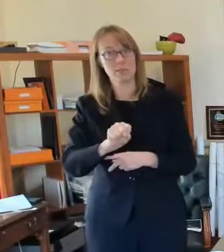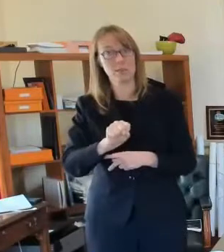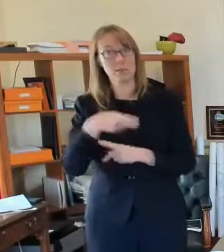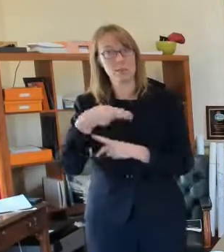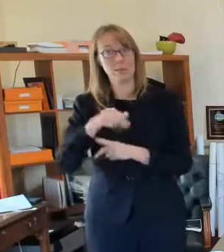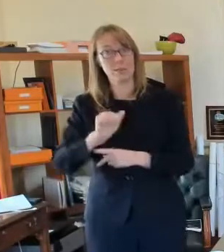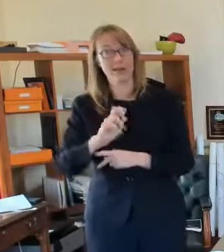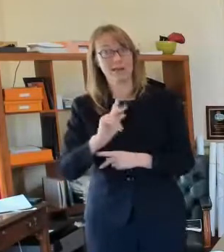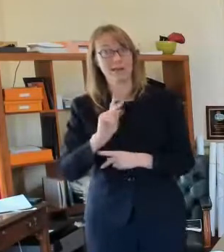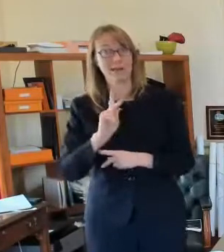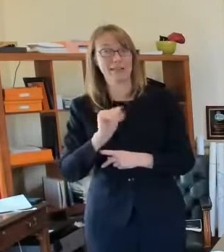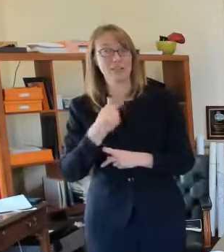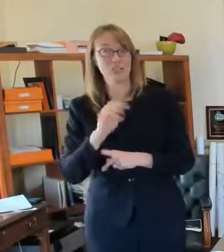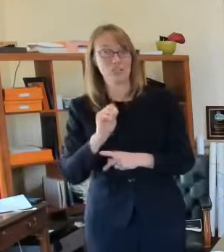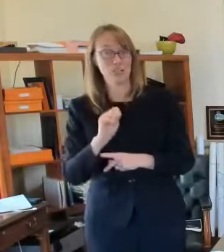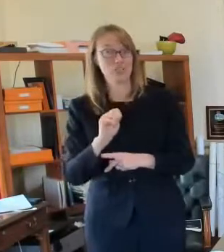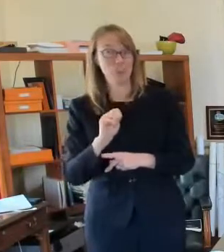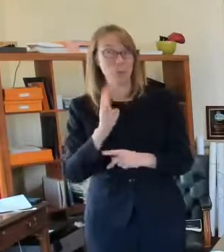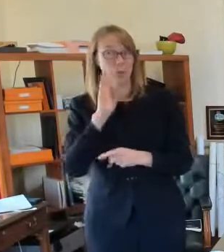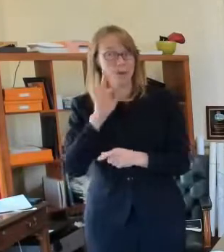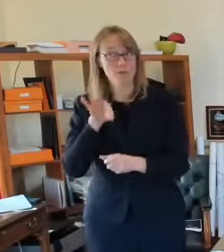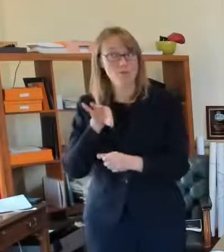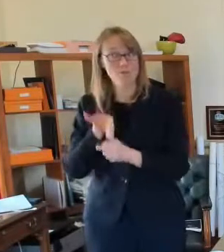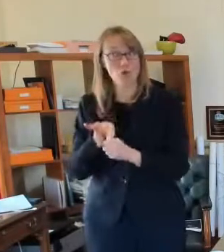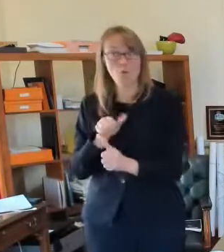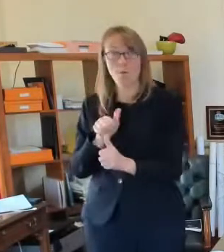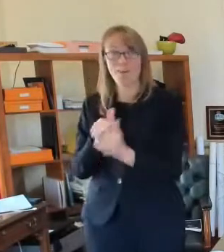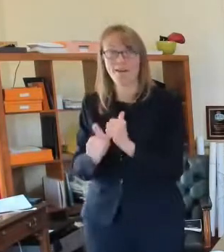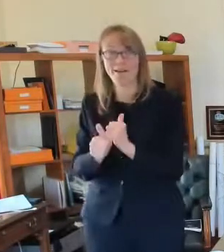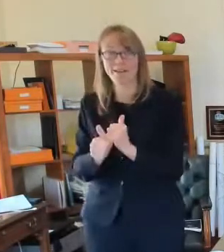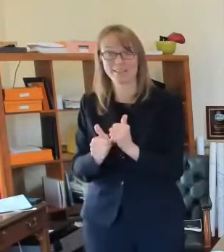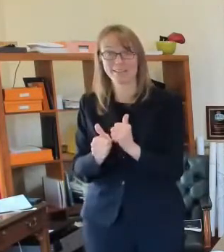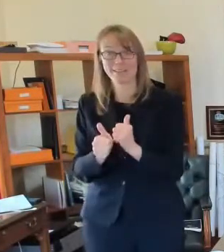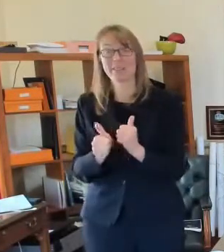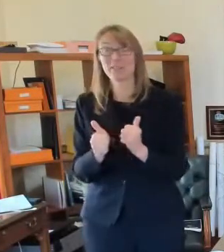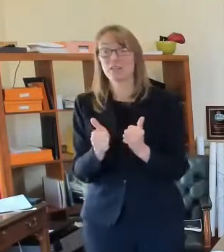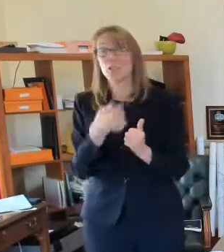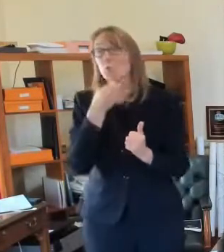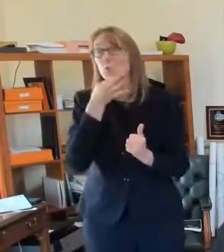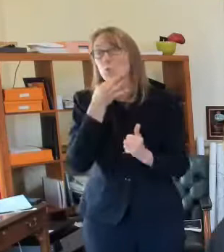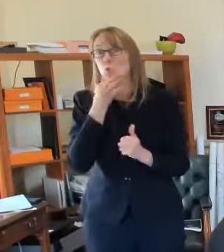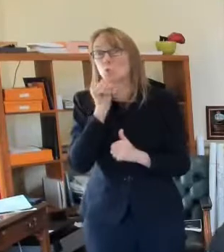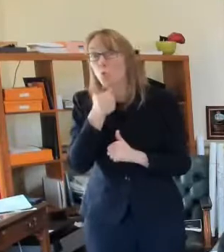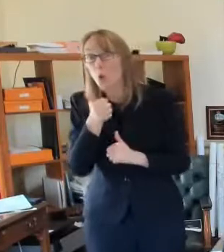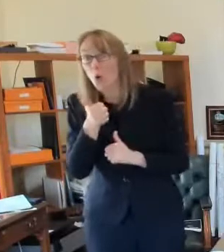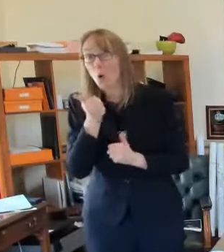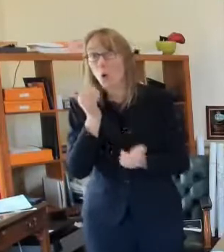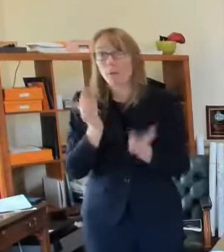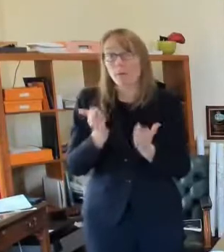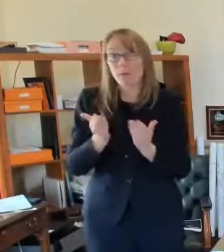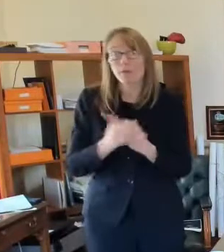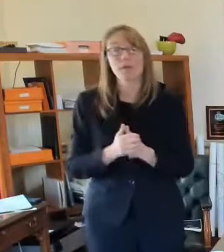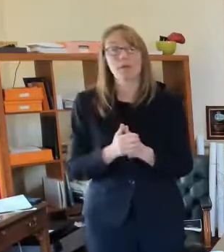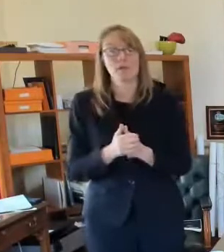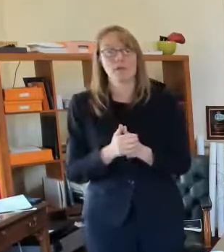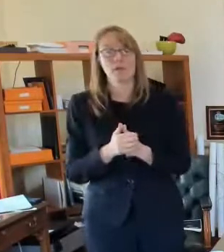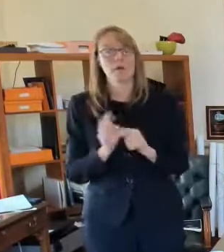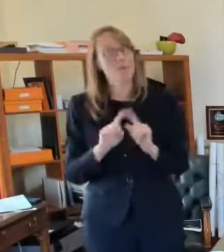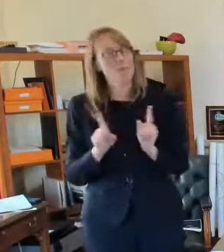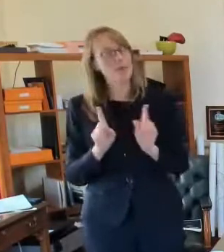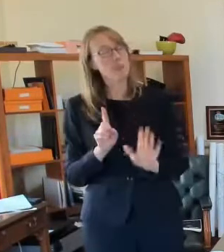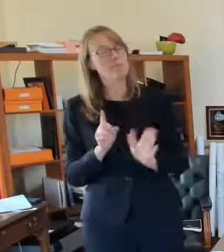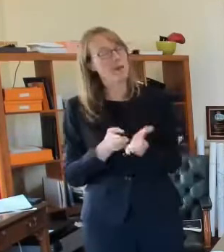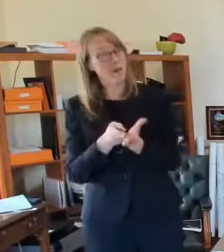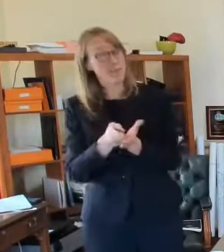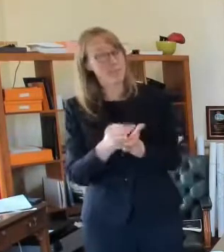we thought that a week ago we thought that two or three weeks ago so um looks like they're closer than they've